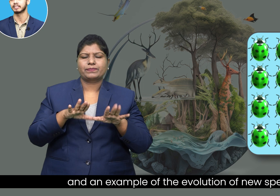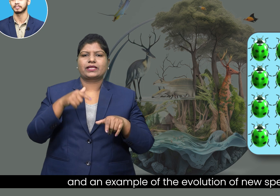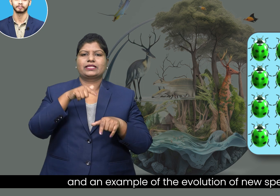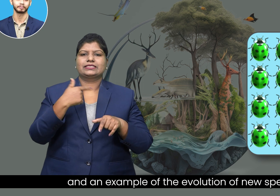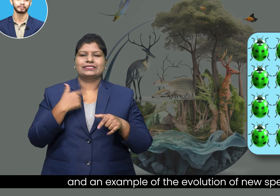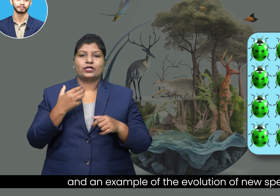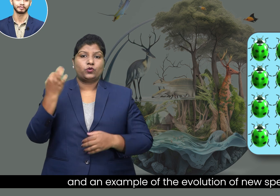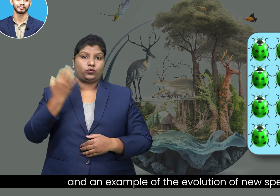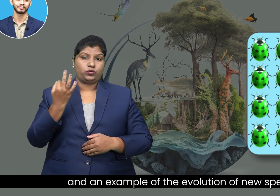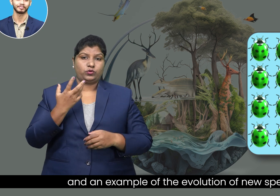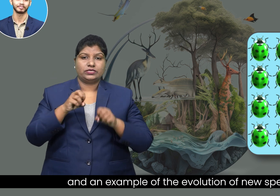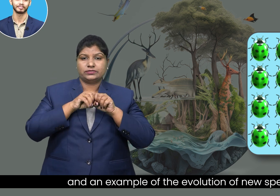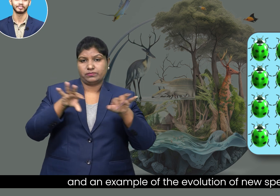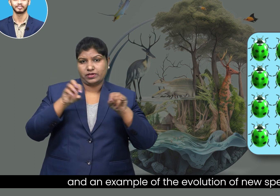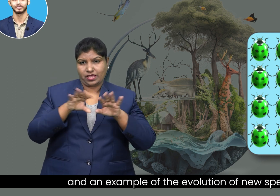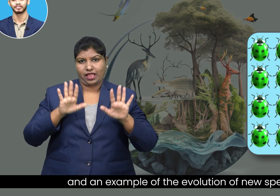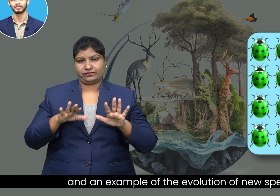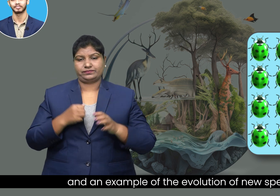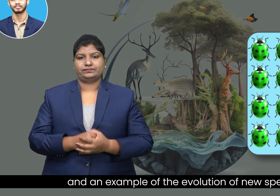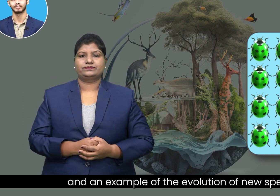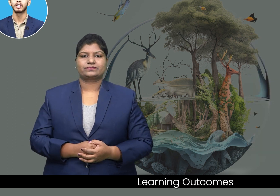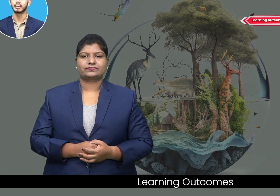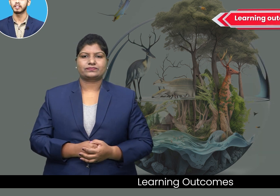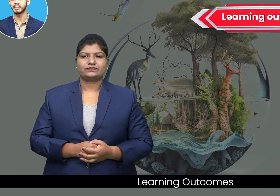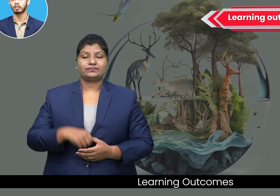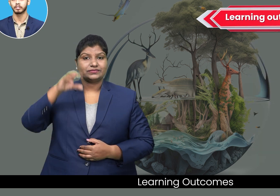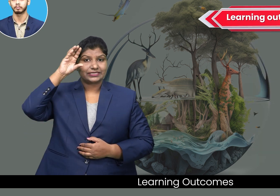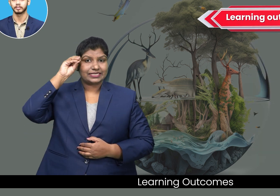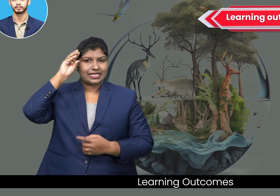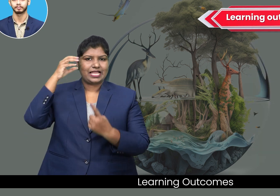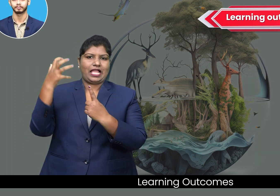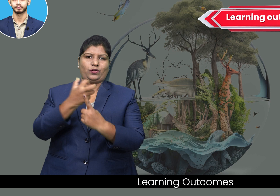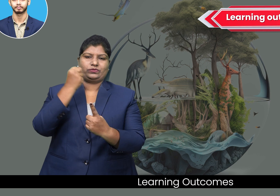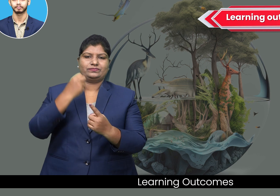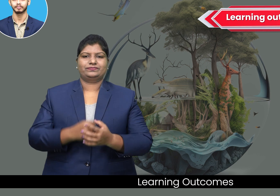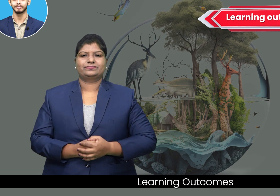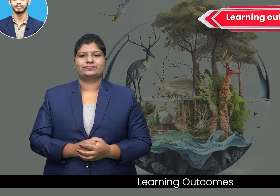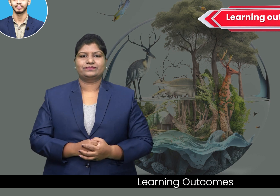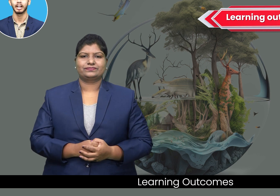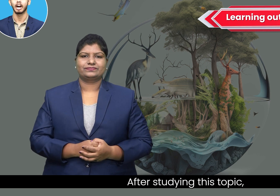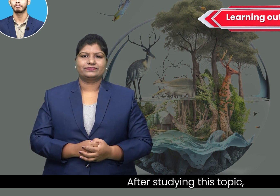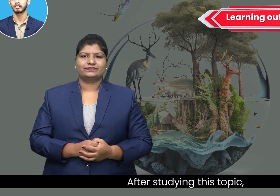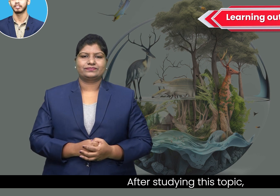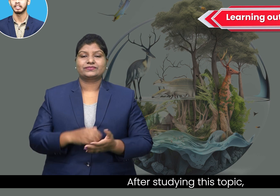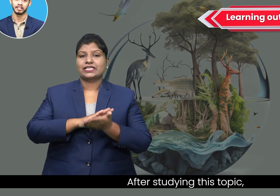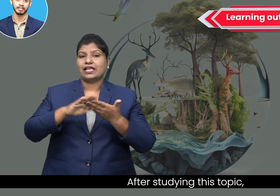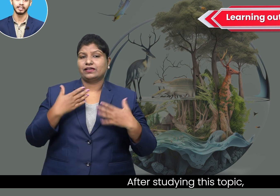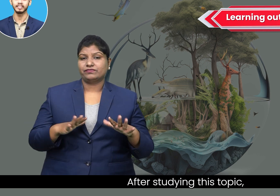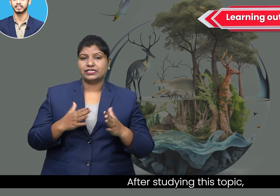learning outcomes after studying this